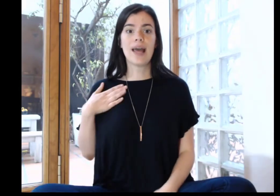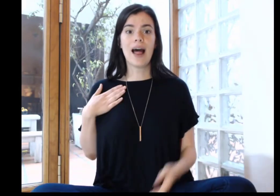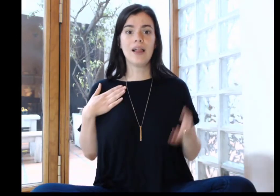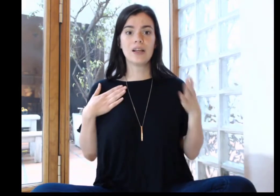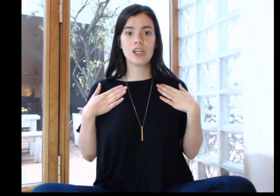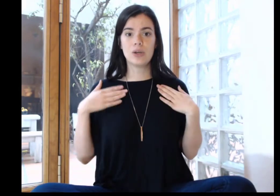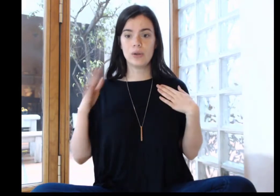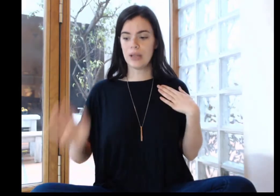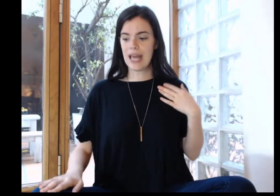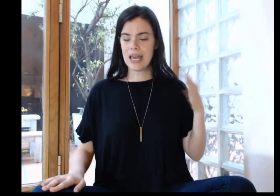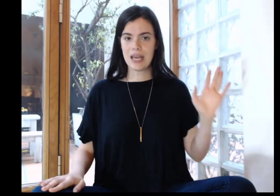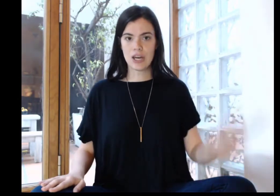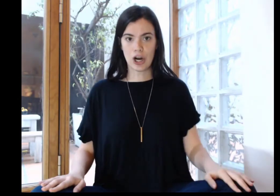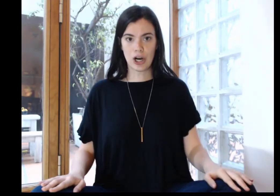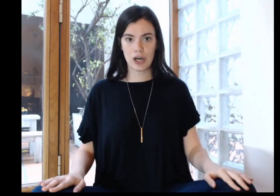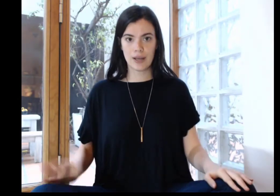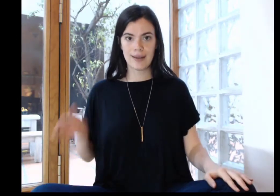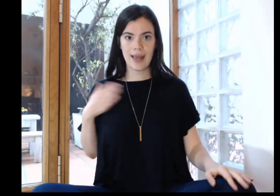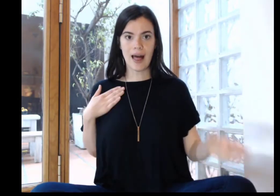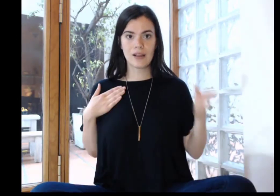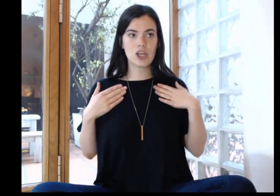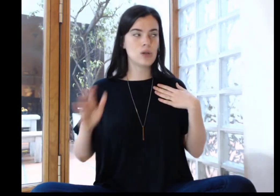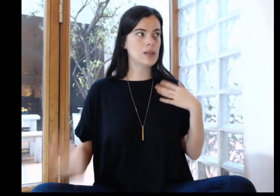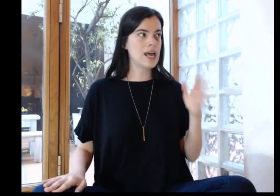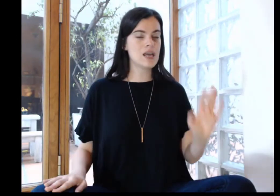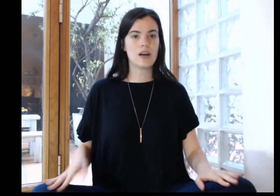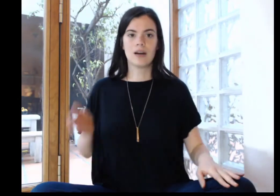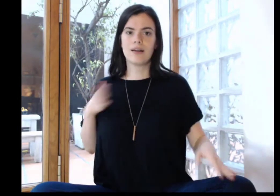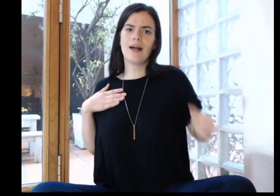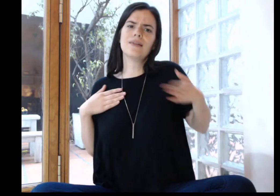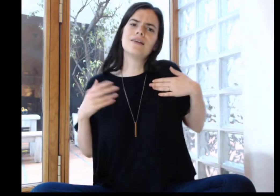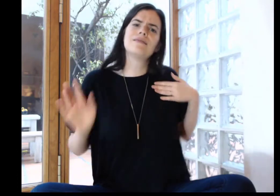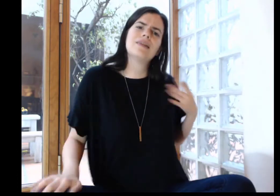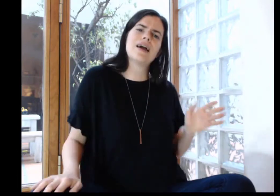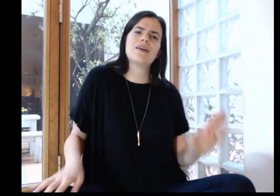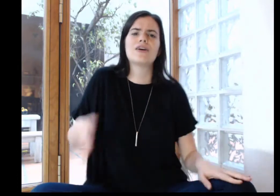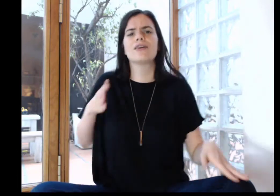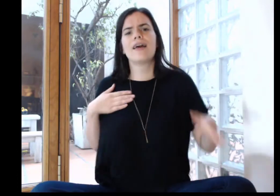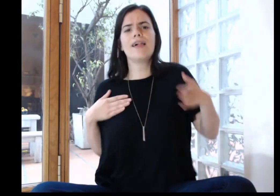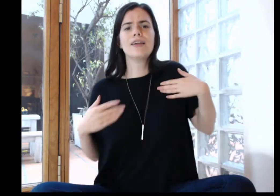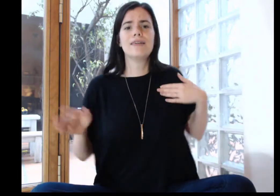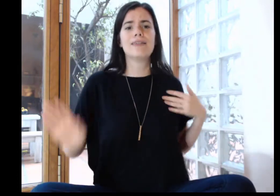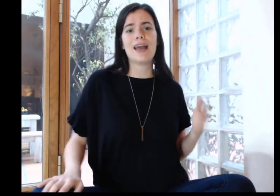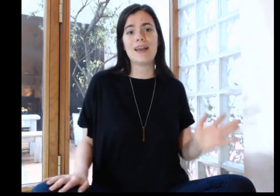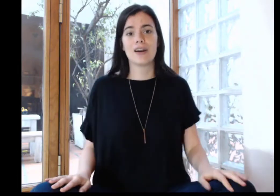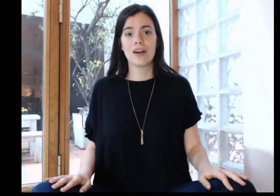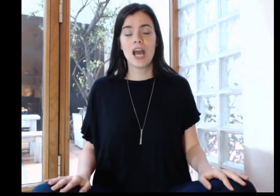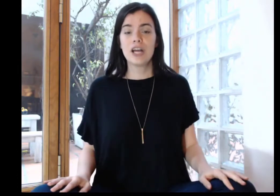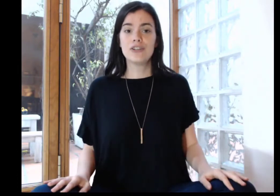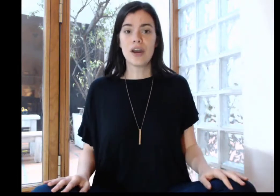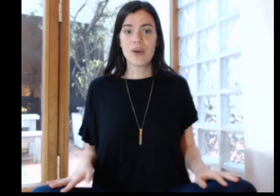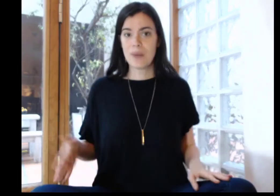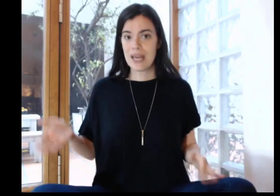calculator calculator calculator calculator try with me